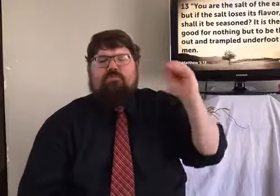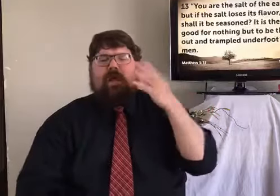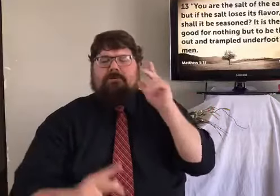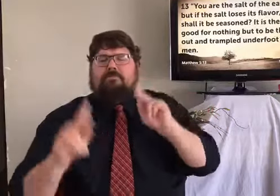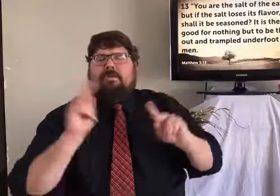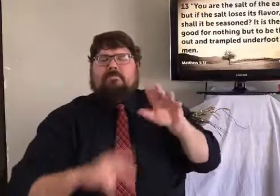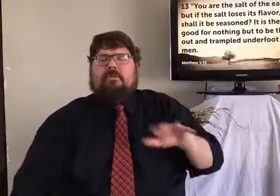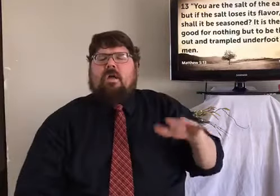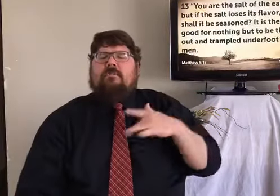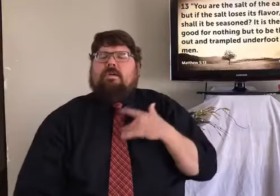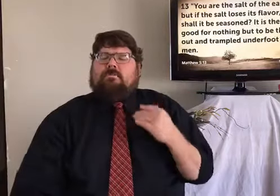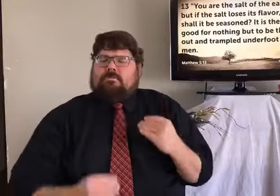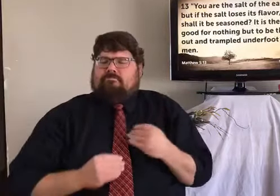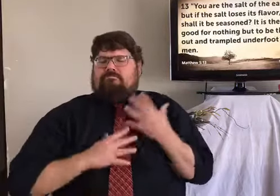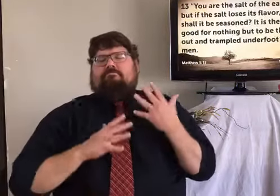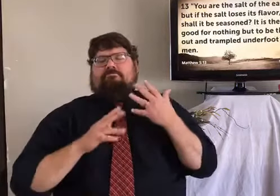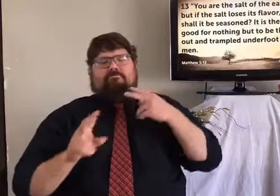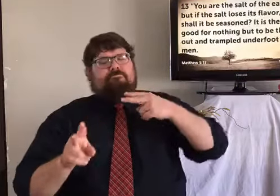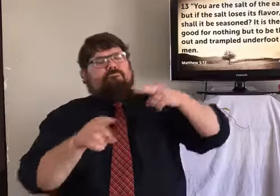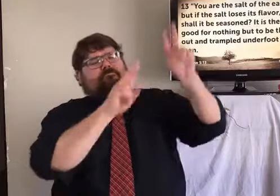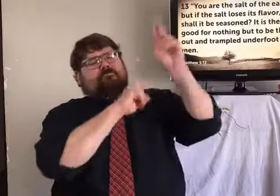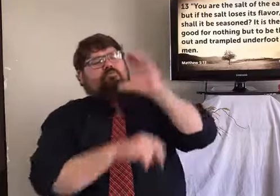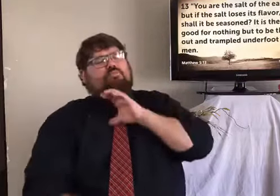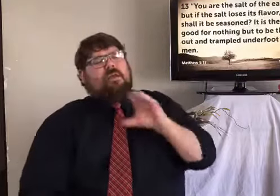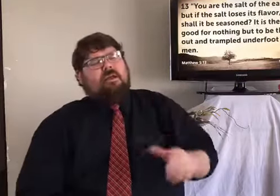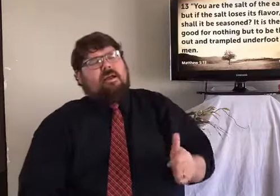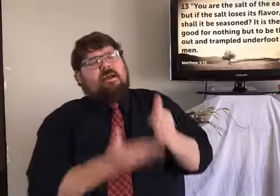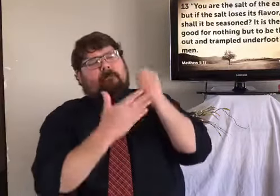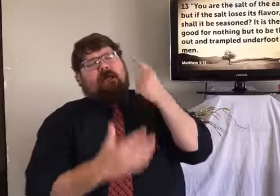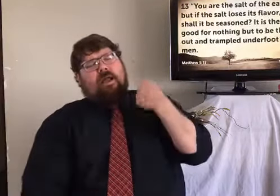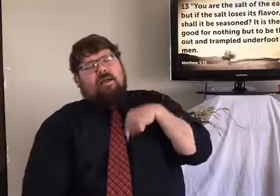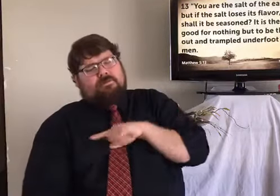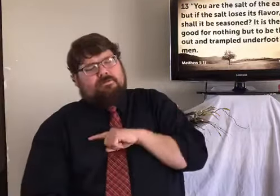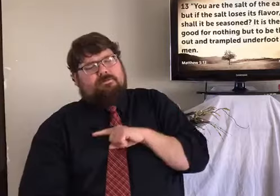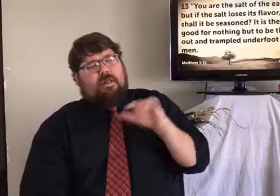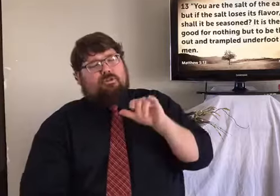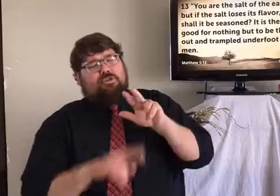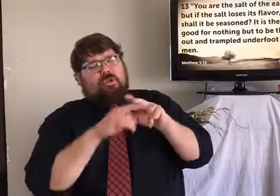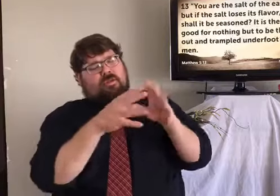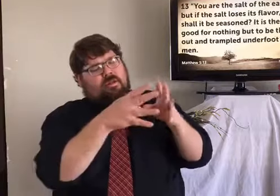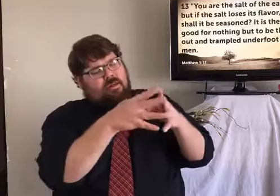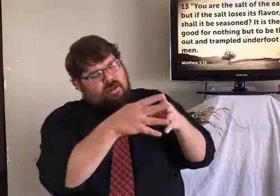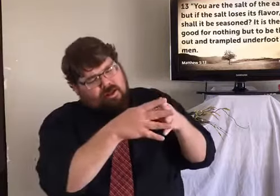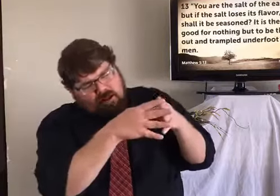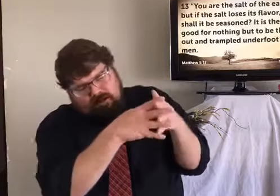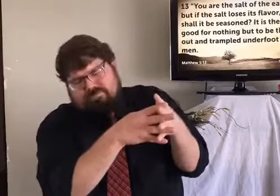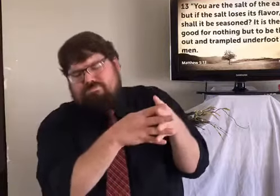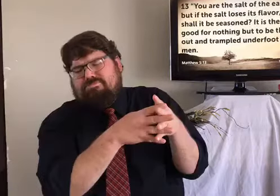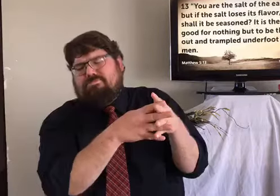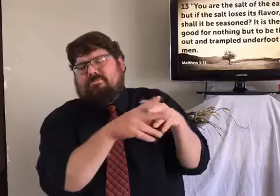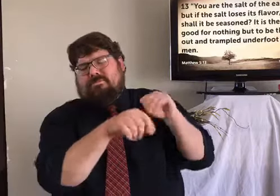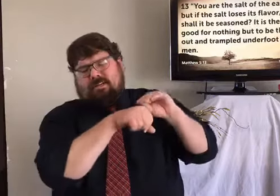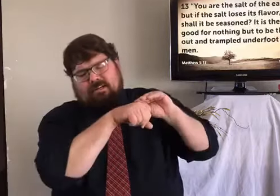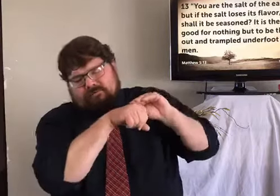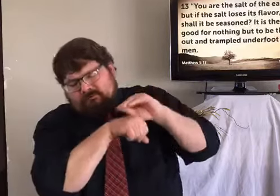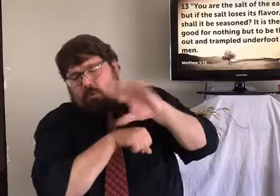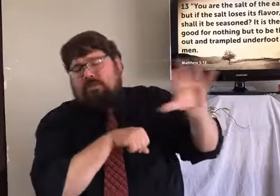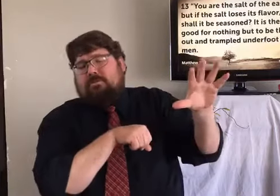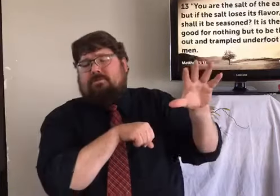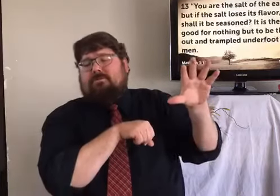in wisdom and seasoned with grace so that we can encourage one another to look towards Christ. I pray that